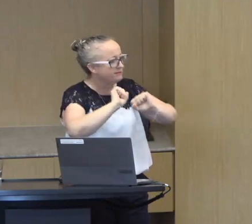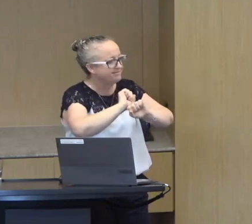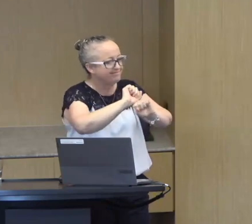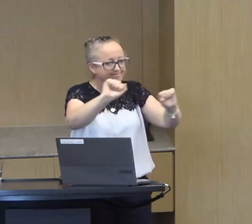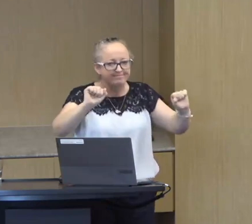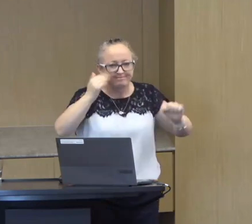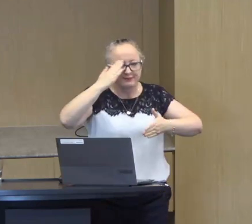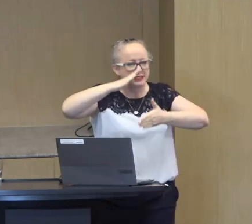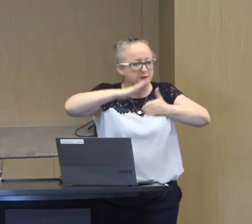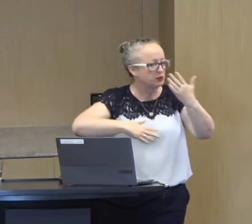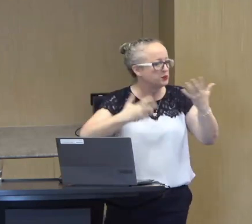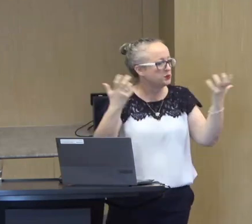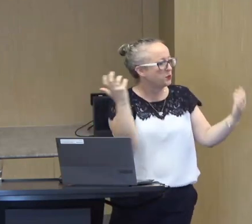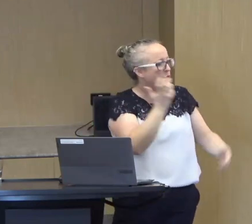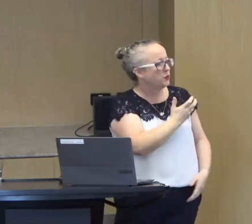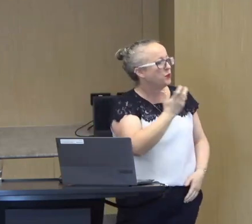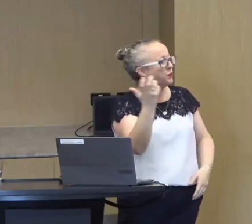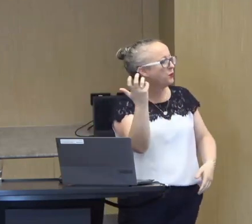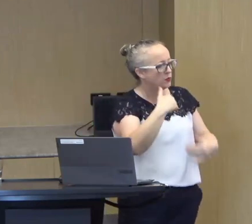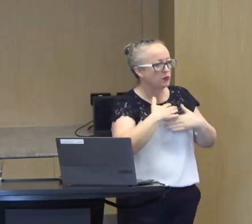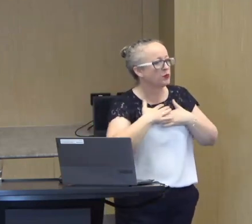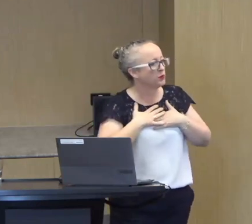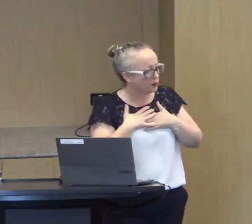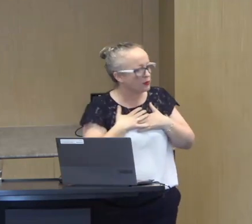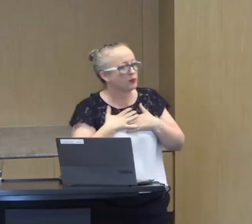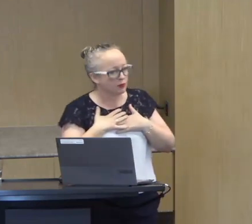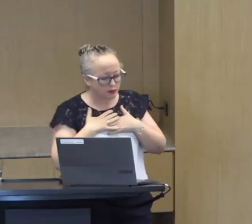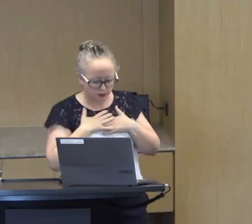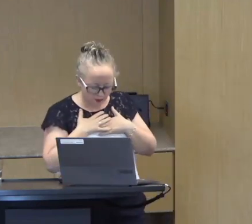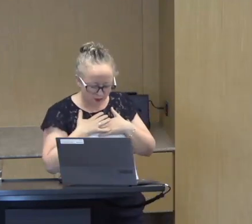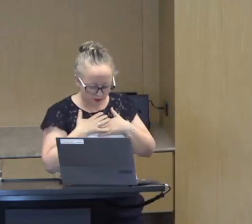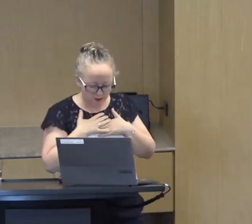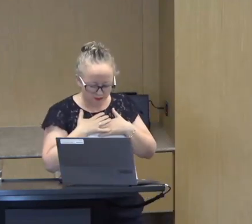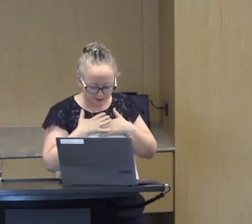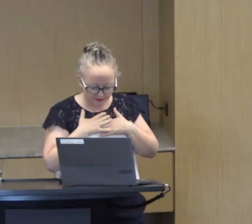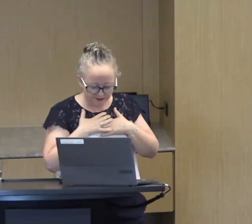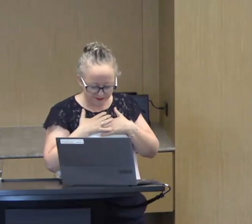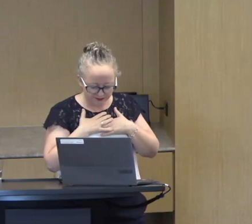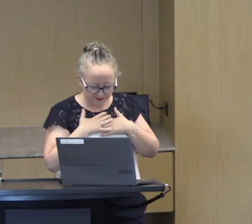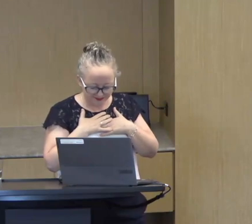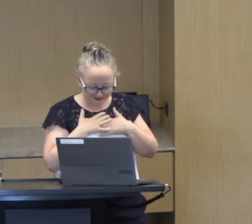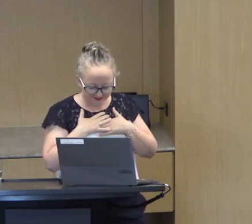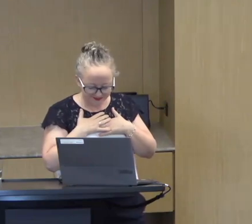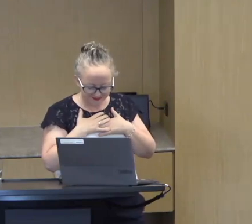I've taken on their wisdom and their experiences, and I'm incredibly privileged to be in that position.